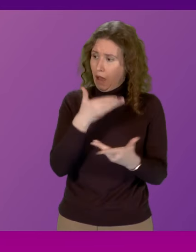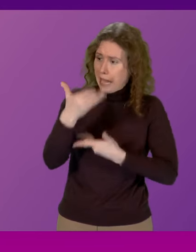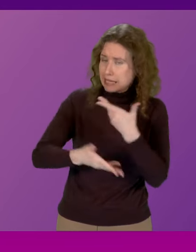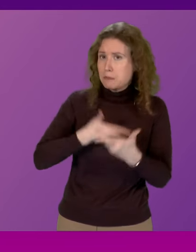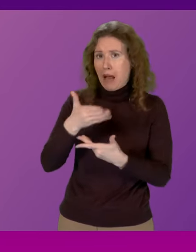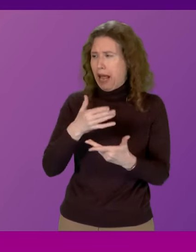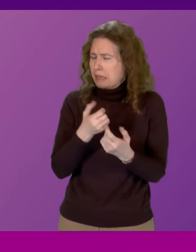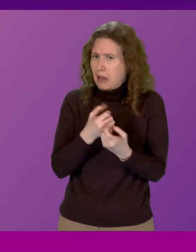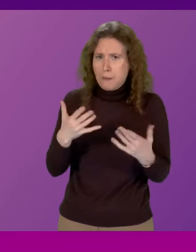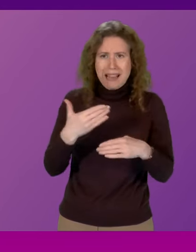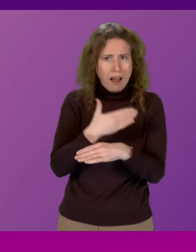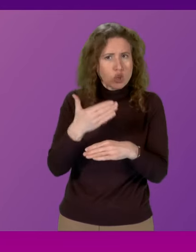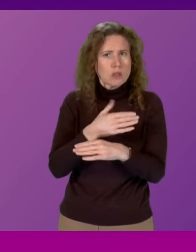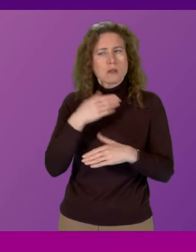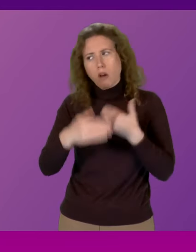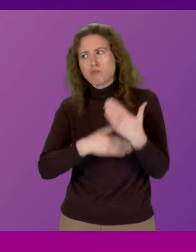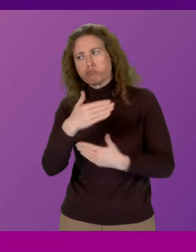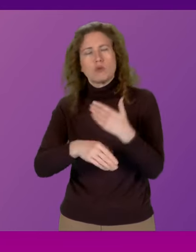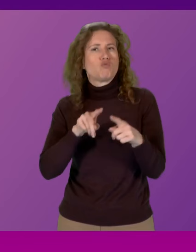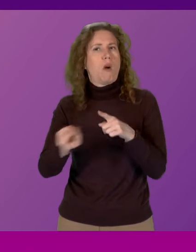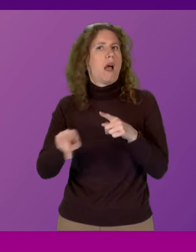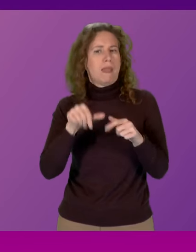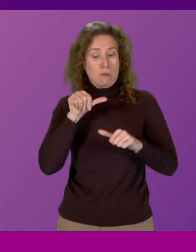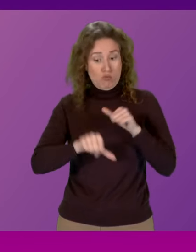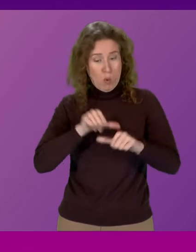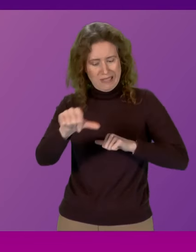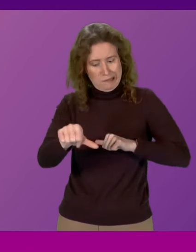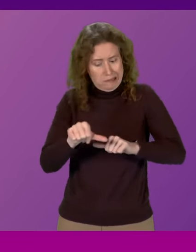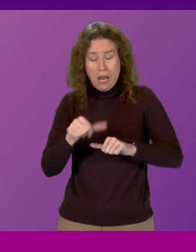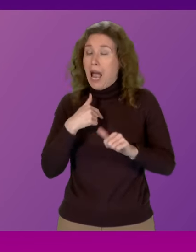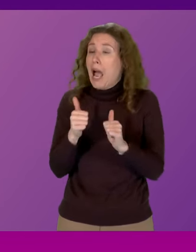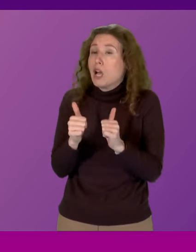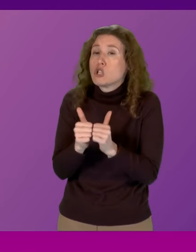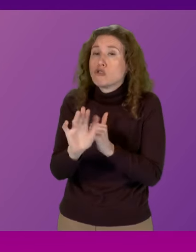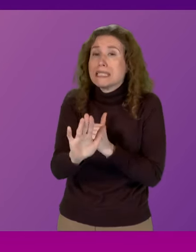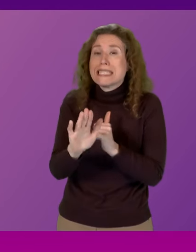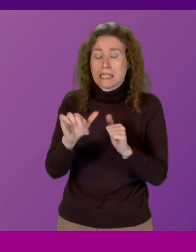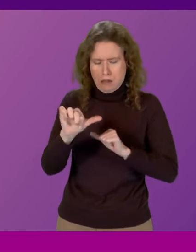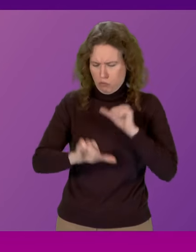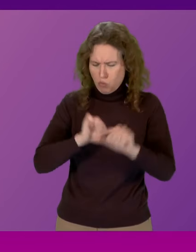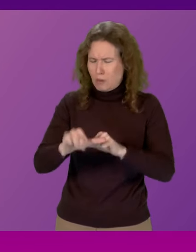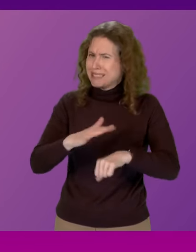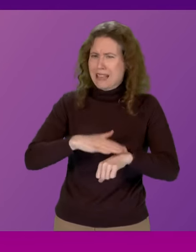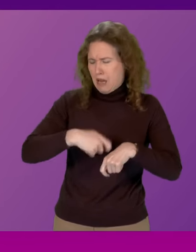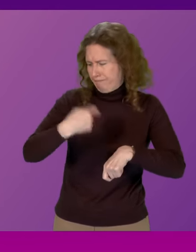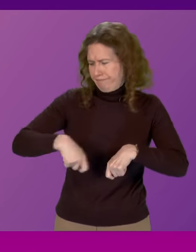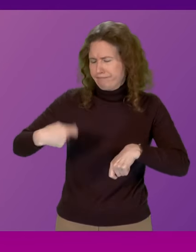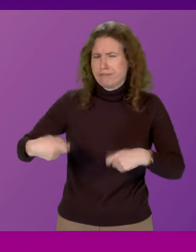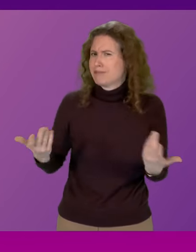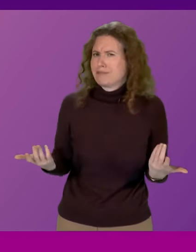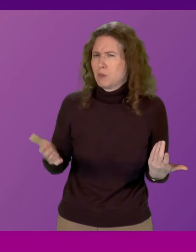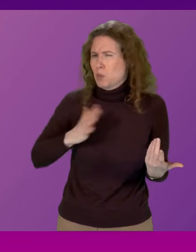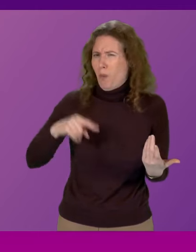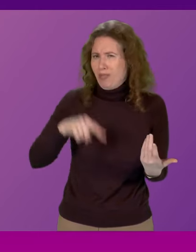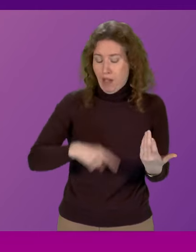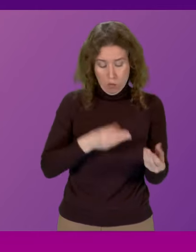the numerous actions that they are taking to reduce those processing times because I don't disagree with Jeremy Balfour processing times are far longer than we